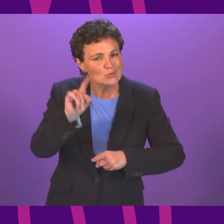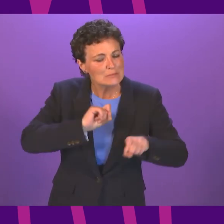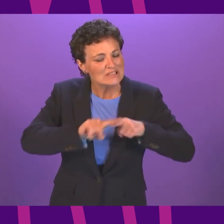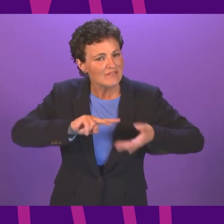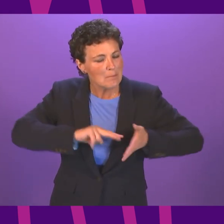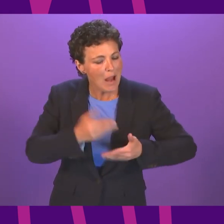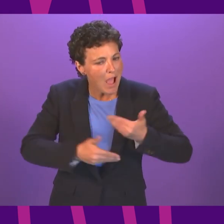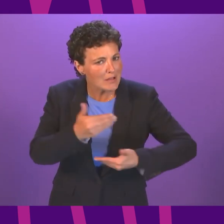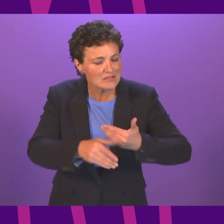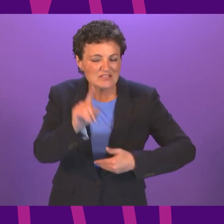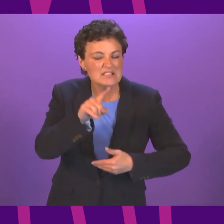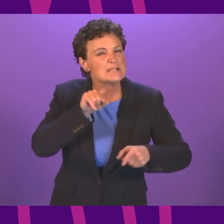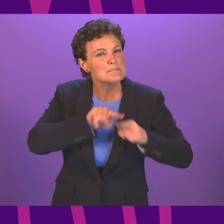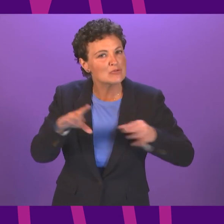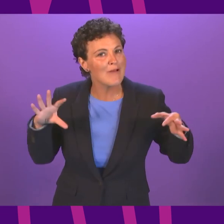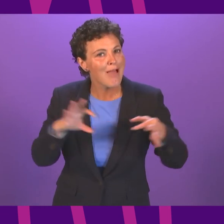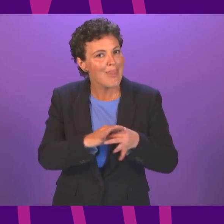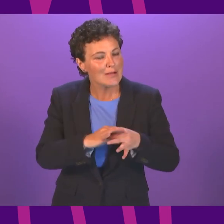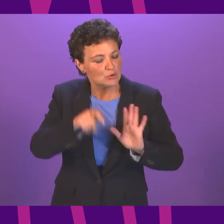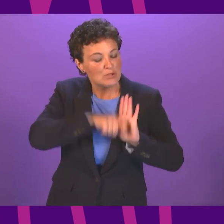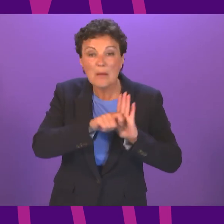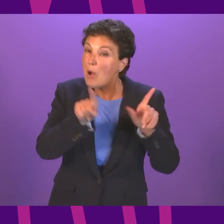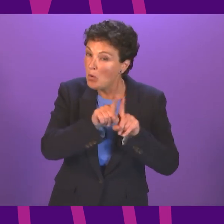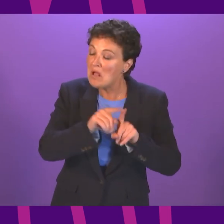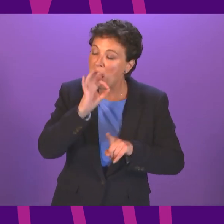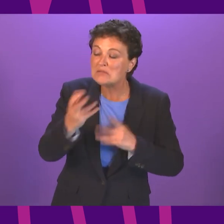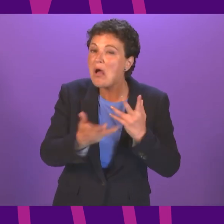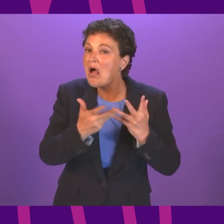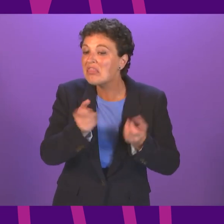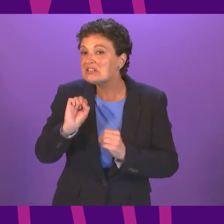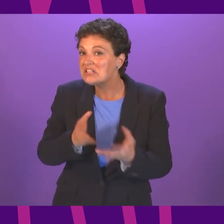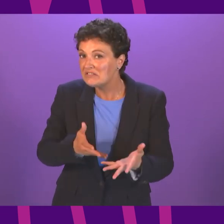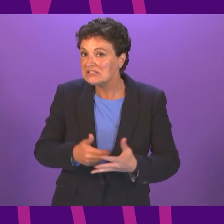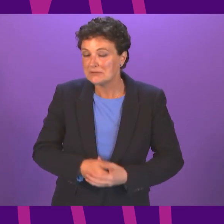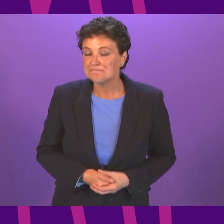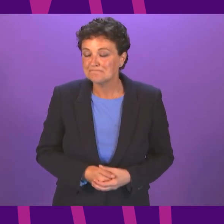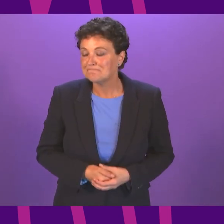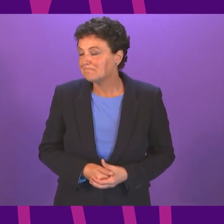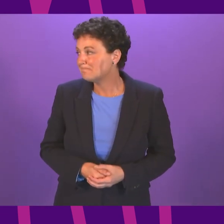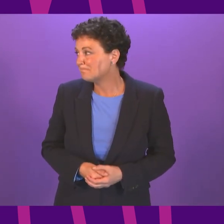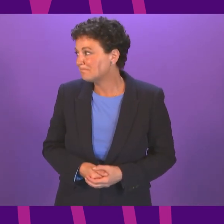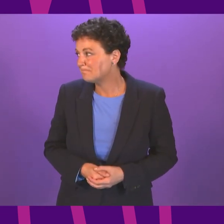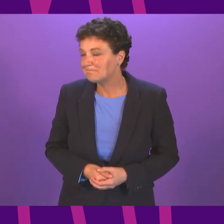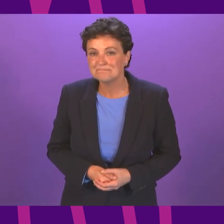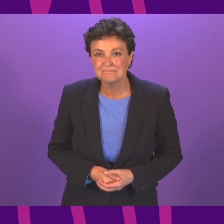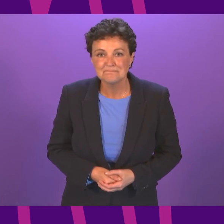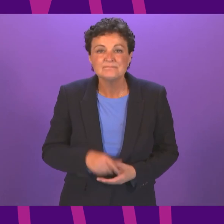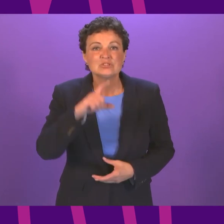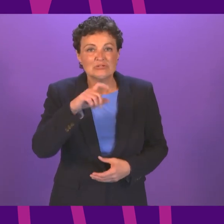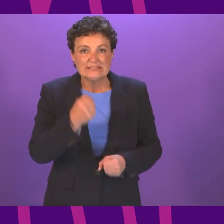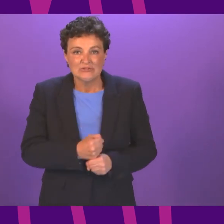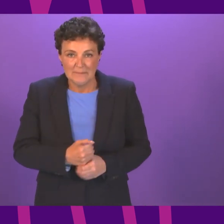podiatry services and other services back on track as quickly as possible. I call Christine Graham to be followed by Daniel Johnson.